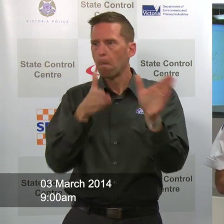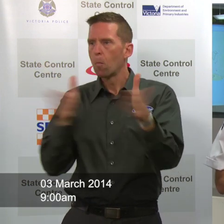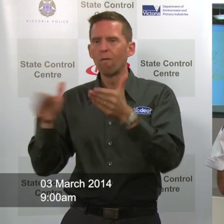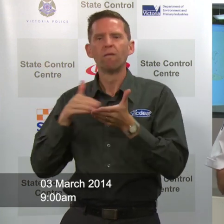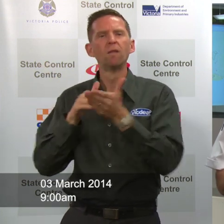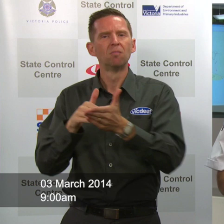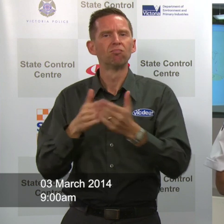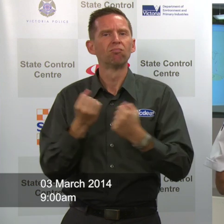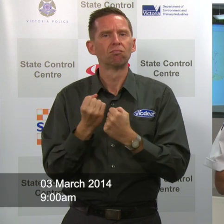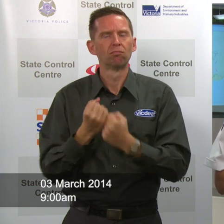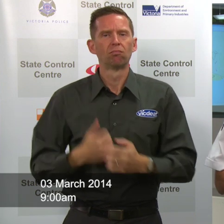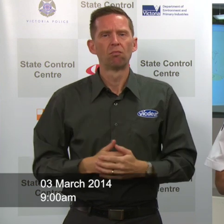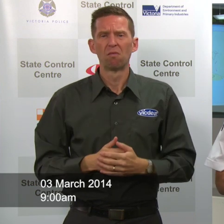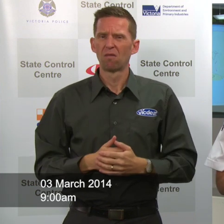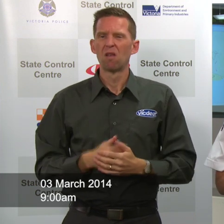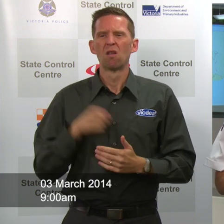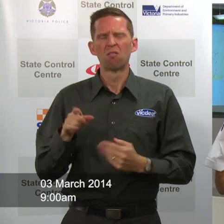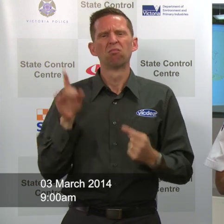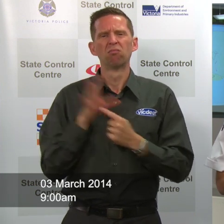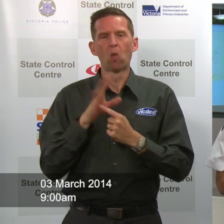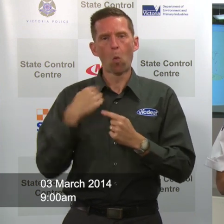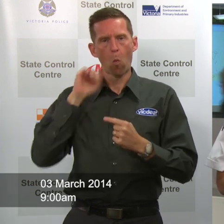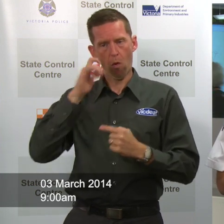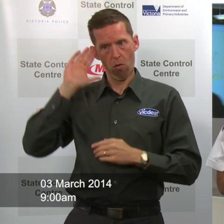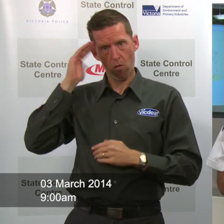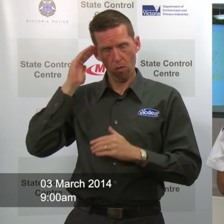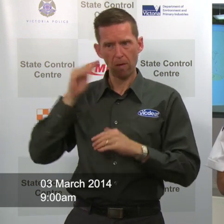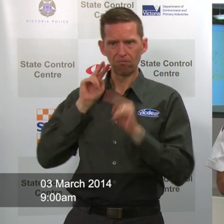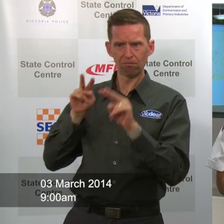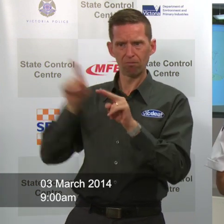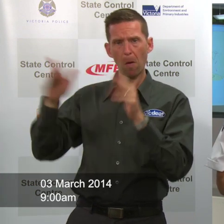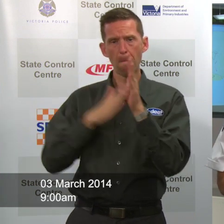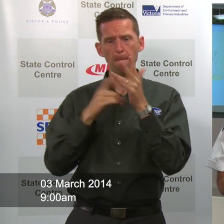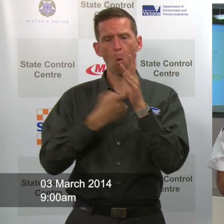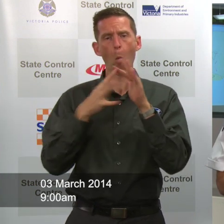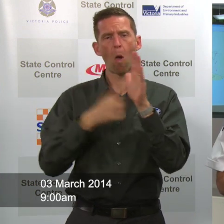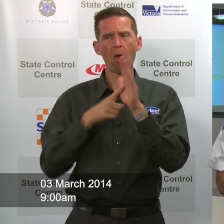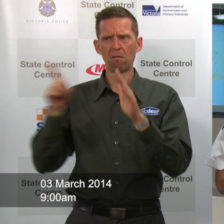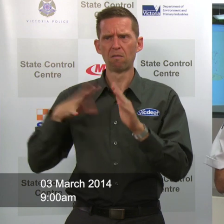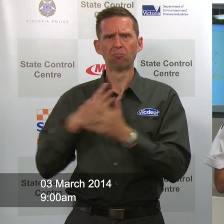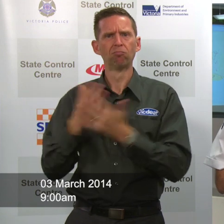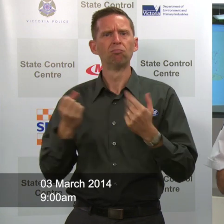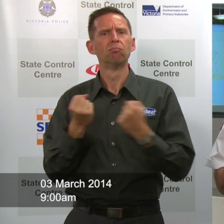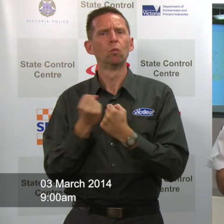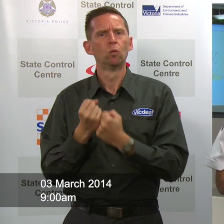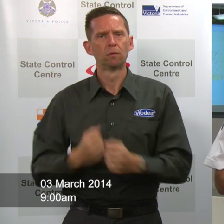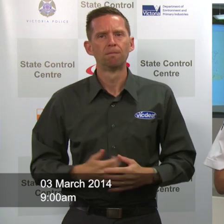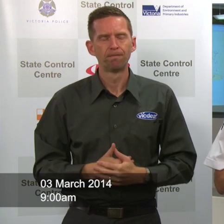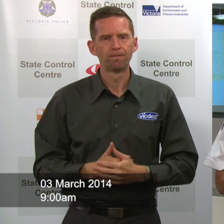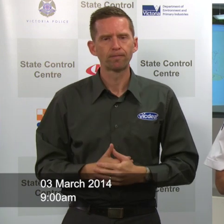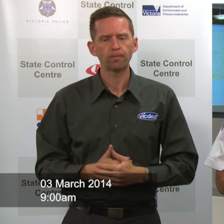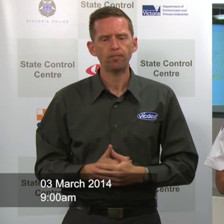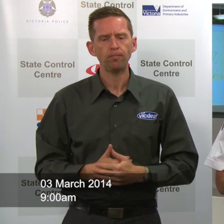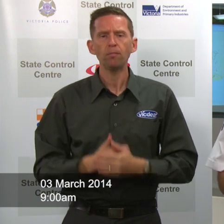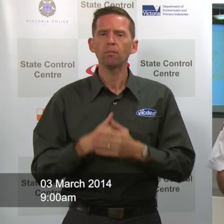so that's real critical and we'll keep at it and we'll keep close to the Moore World Community because they need that level of support. The other things that happens